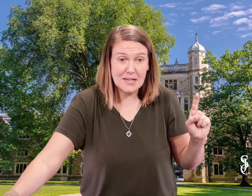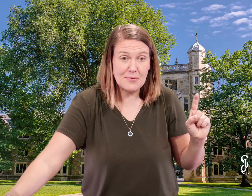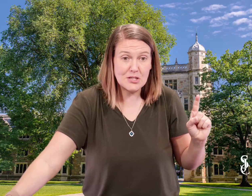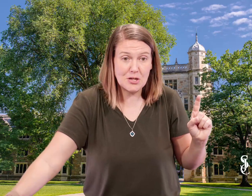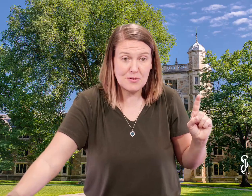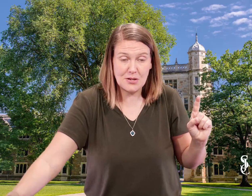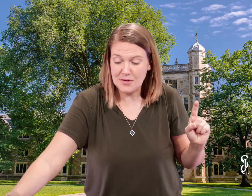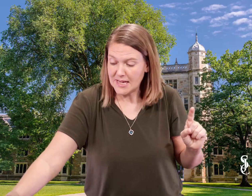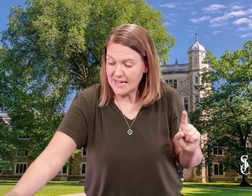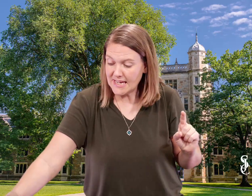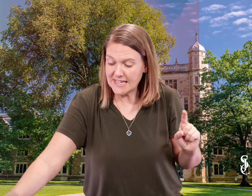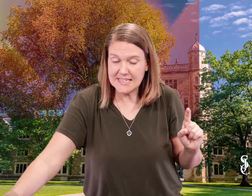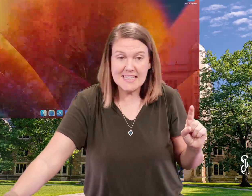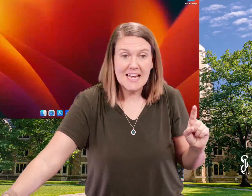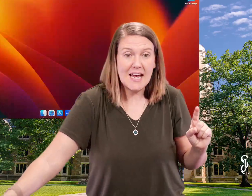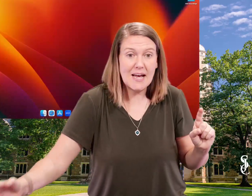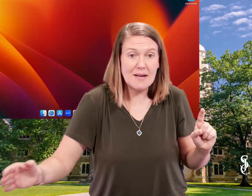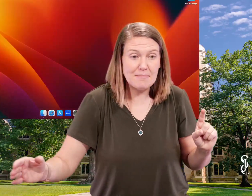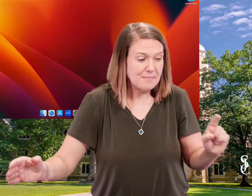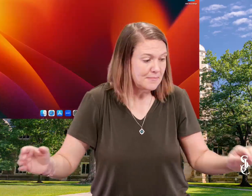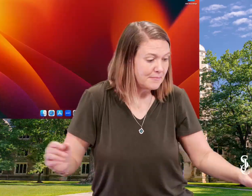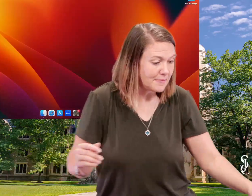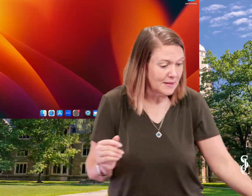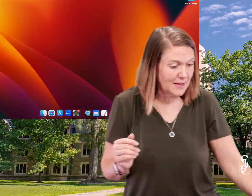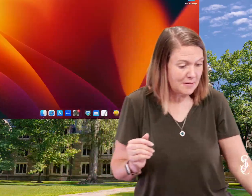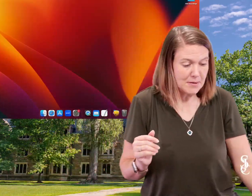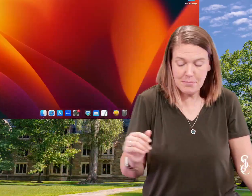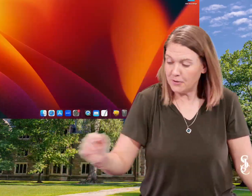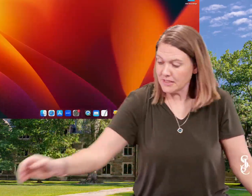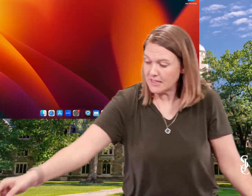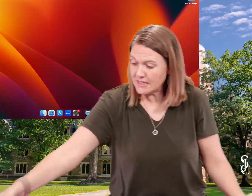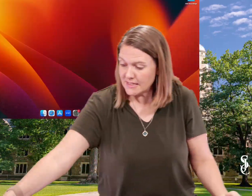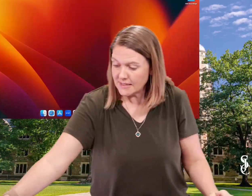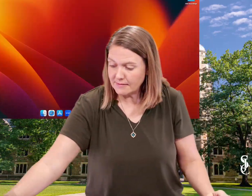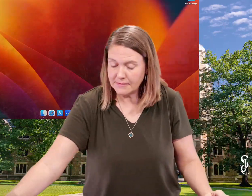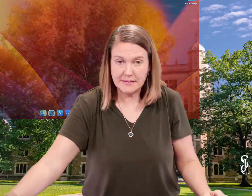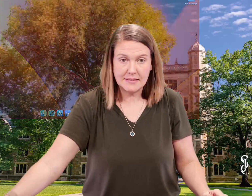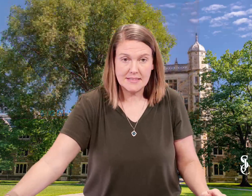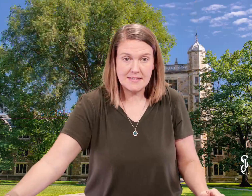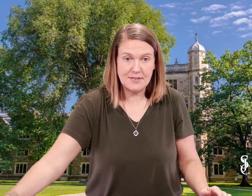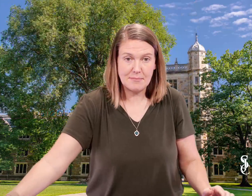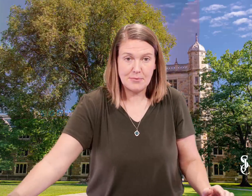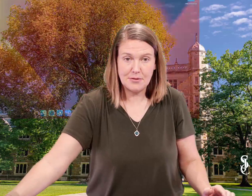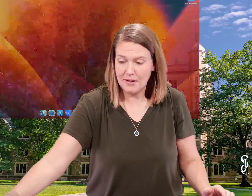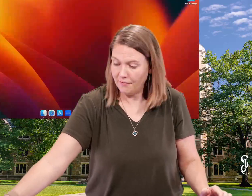I want to share with you is, and I'm going to post this. Let's see if I can pull it off.